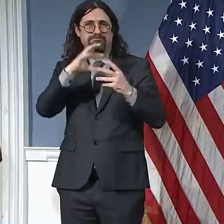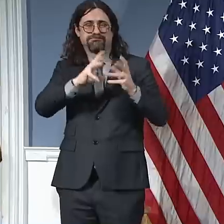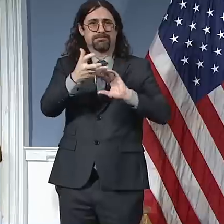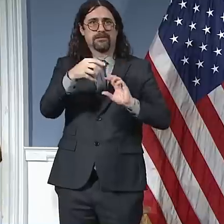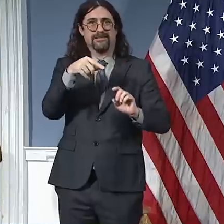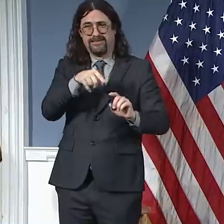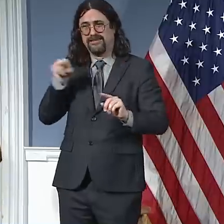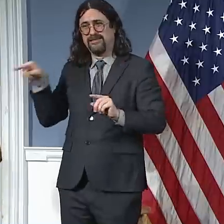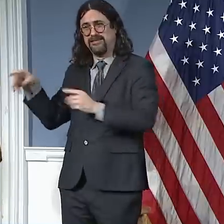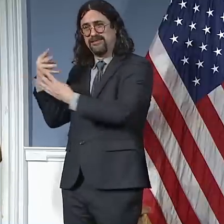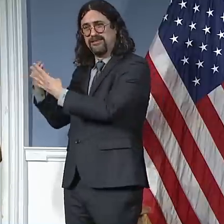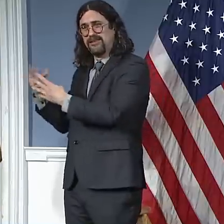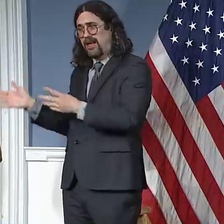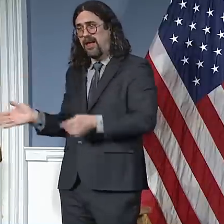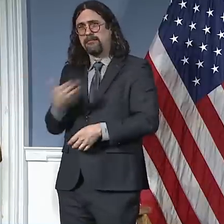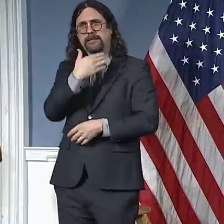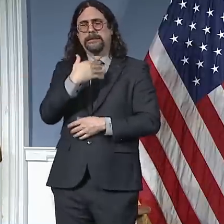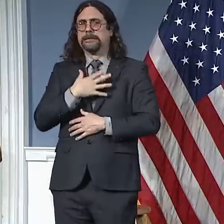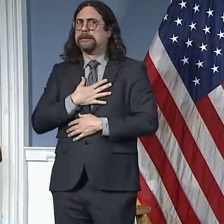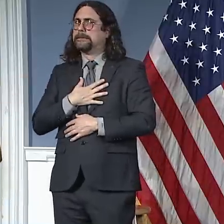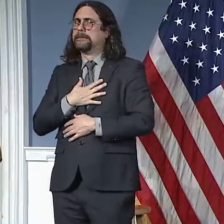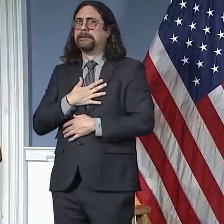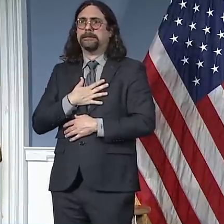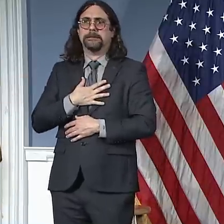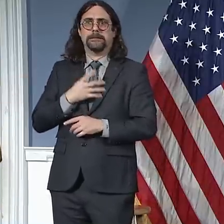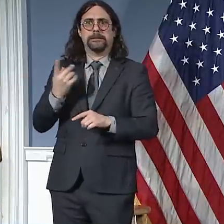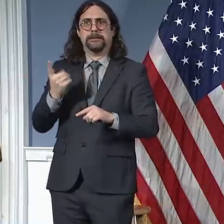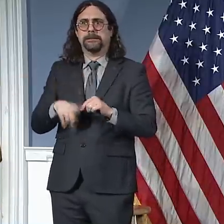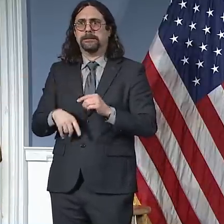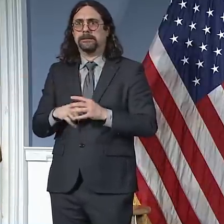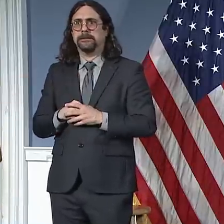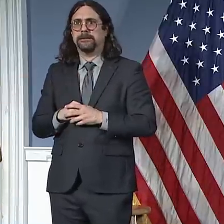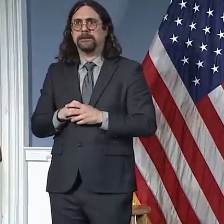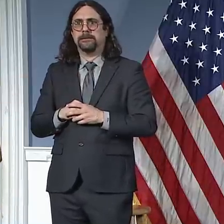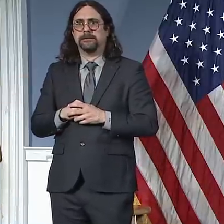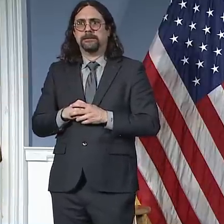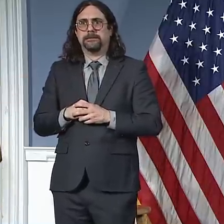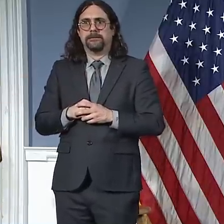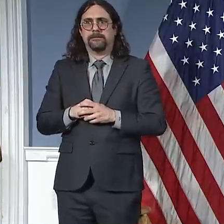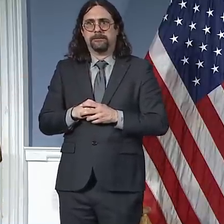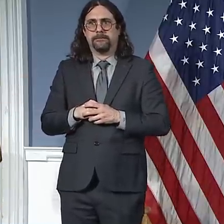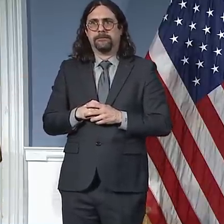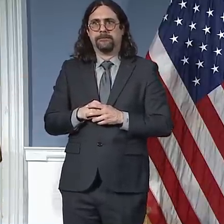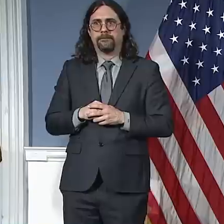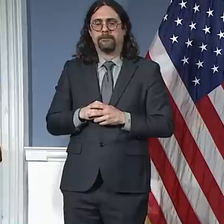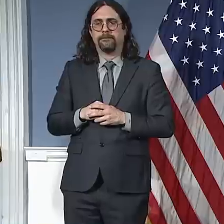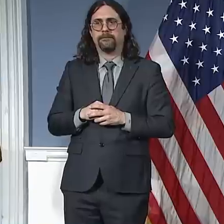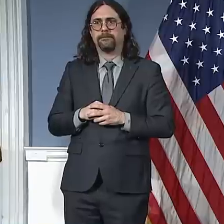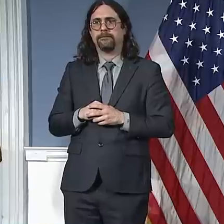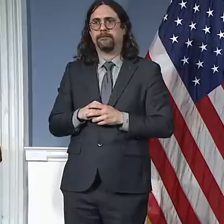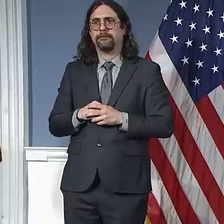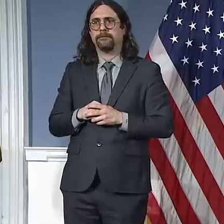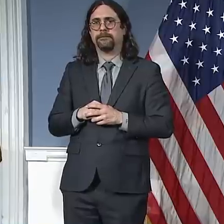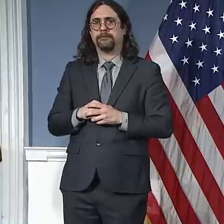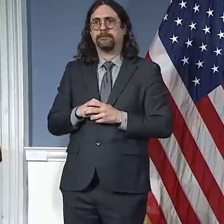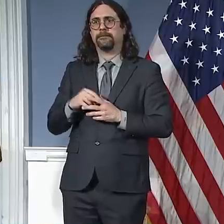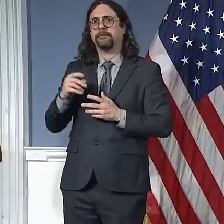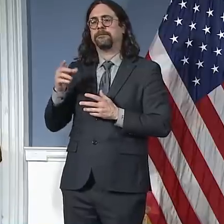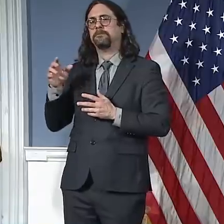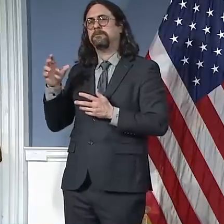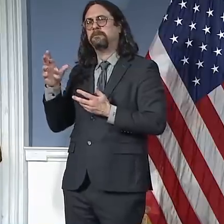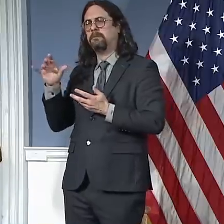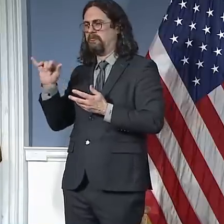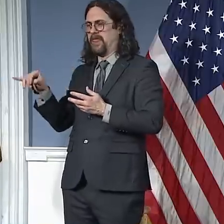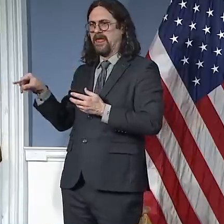have less than a year left on their sentence. Some have many months.